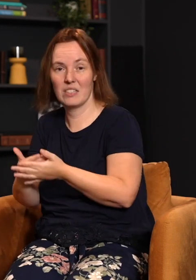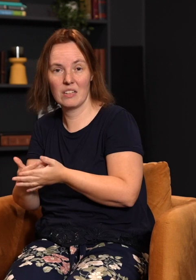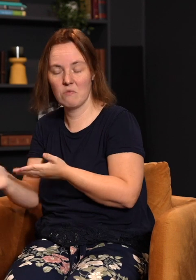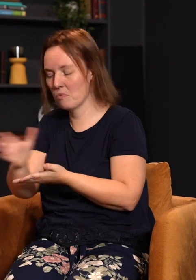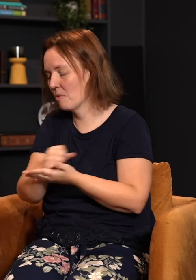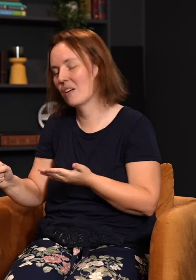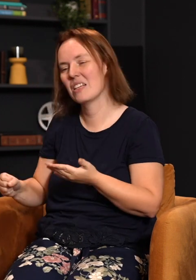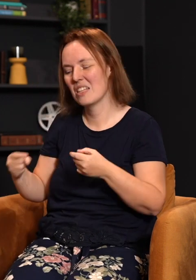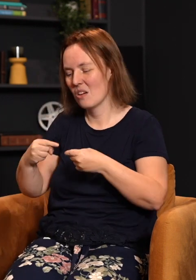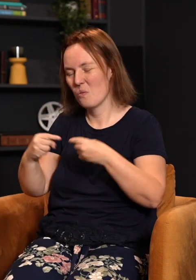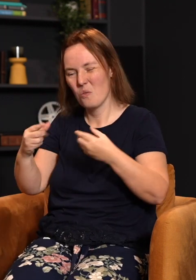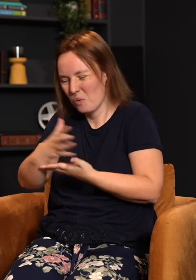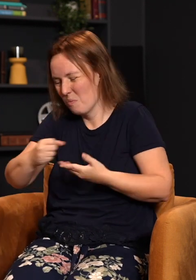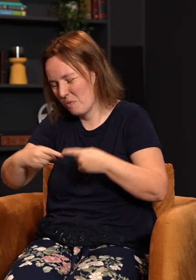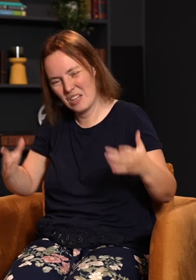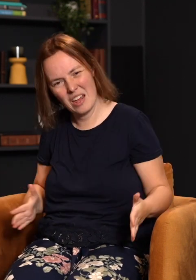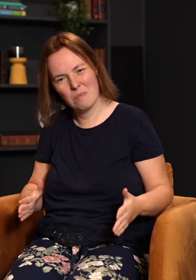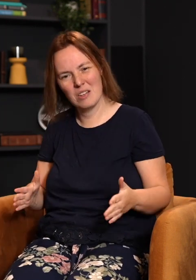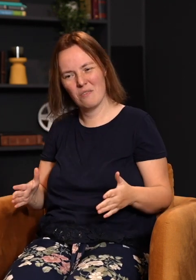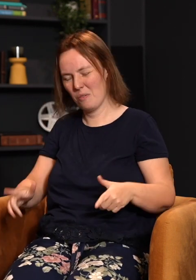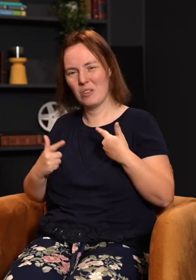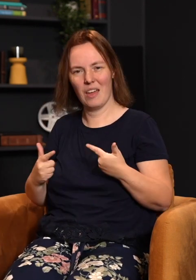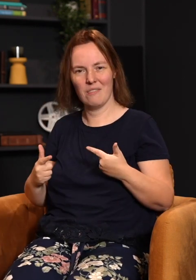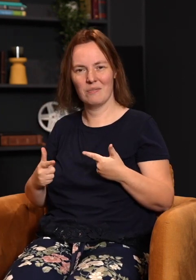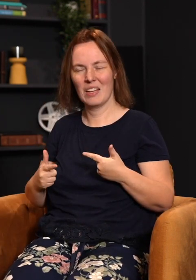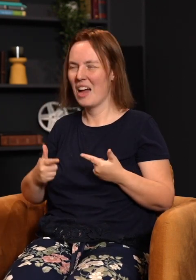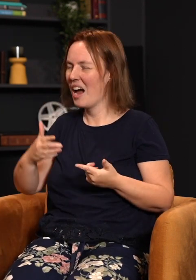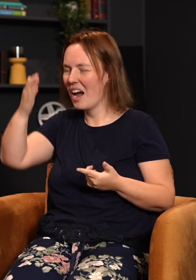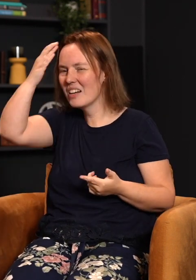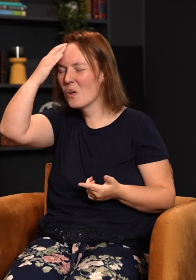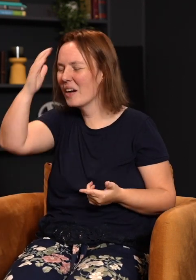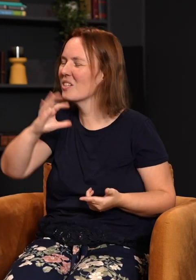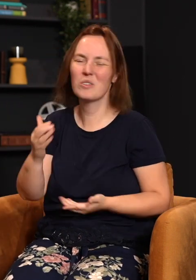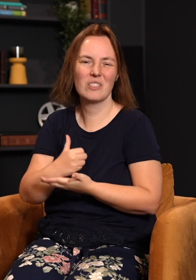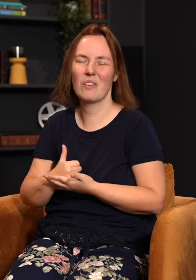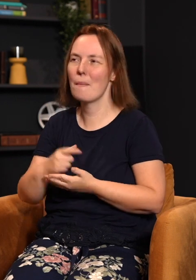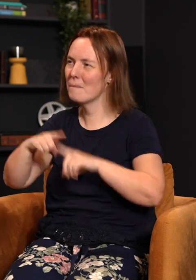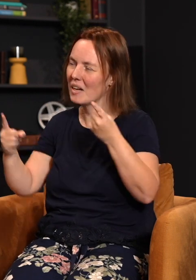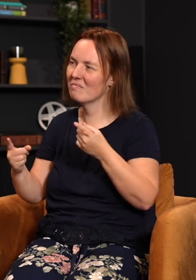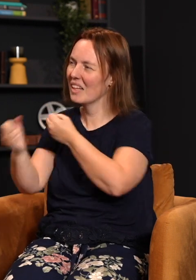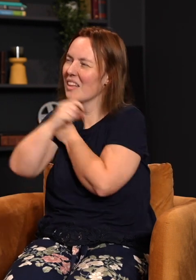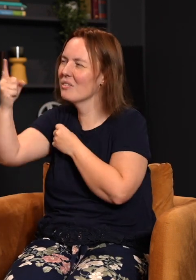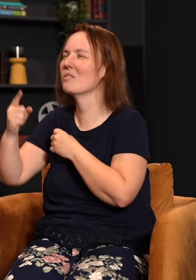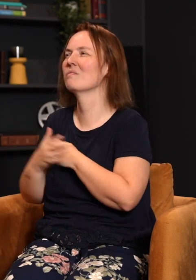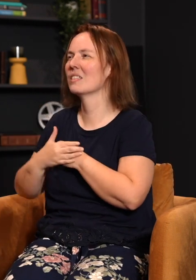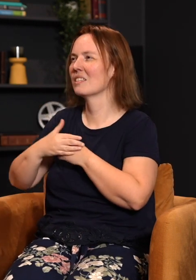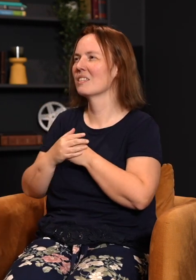Get it out of the way. Get the enemy out of your life and say, Jesus, I know I don't deserve it, but you love me and I love your love and I'm coming home. Here I come.